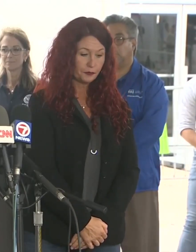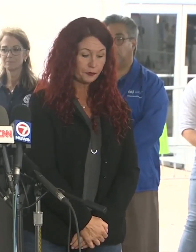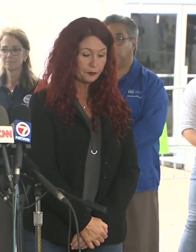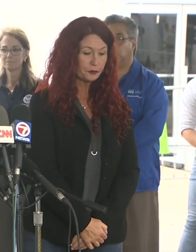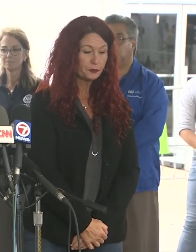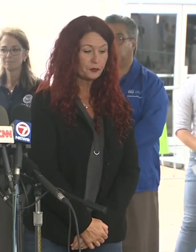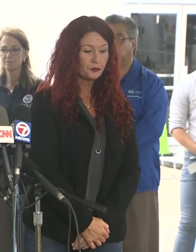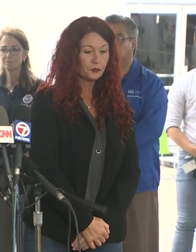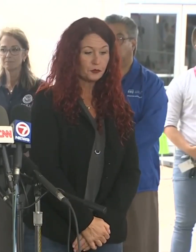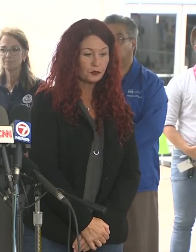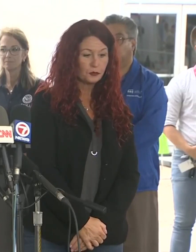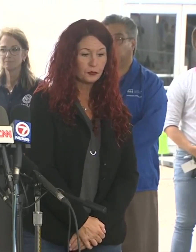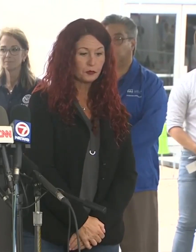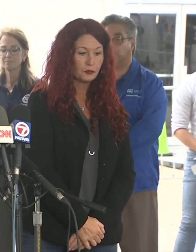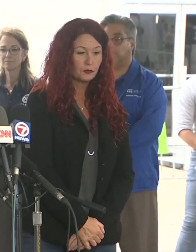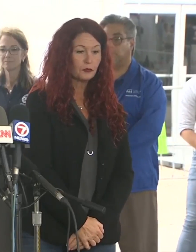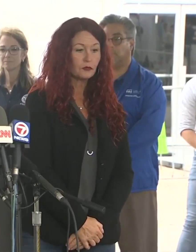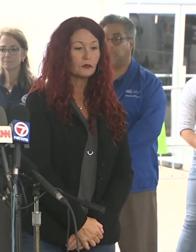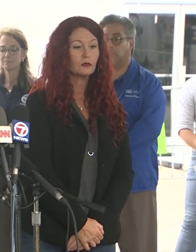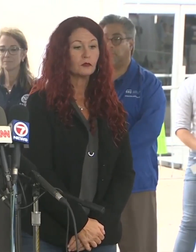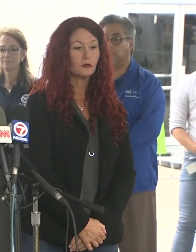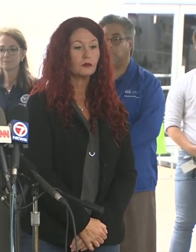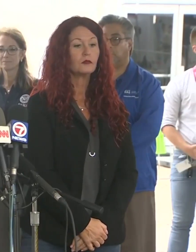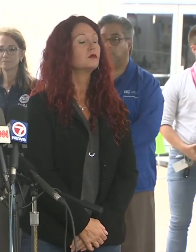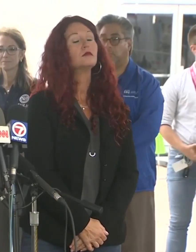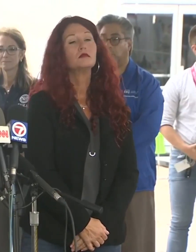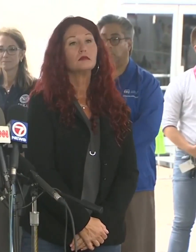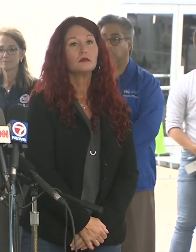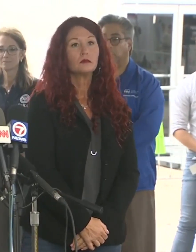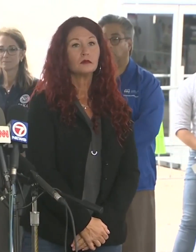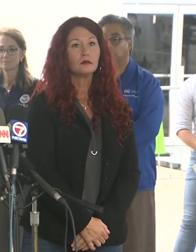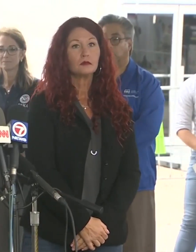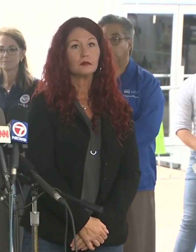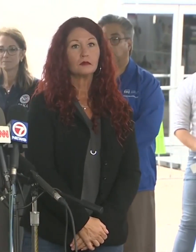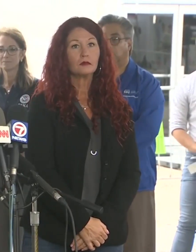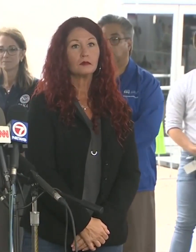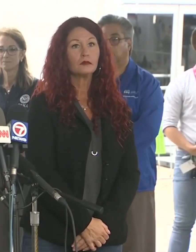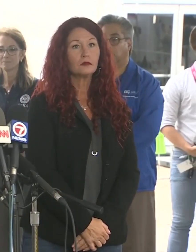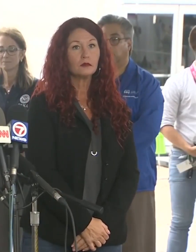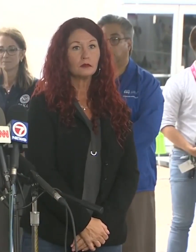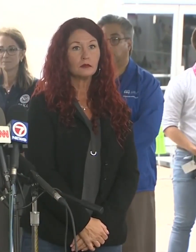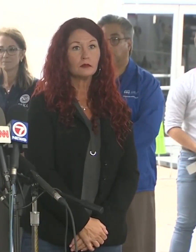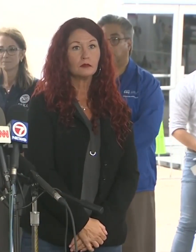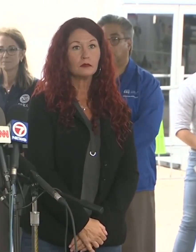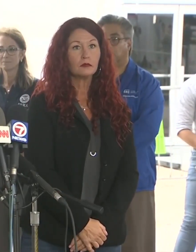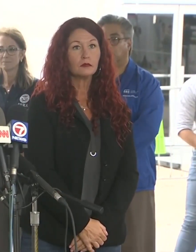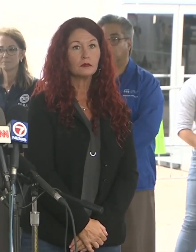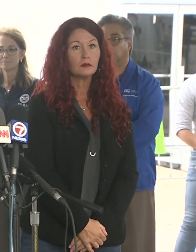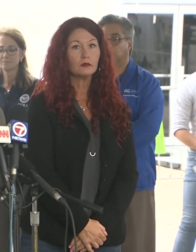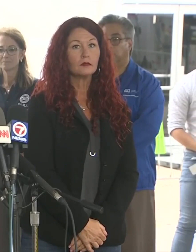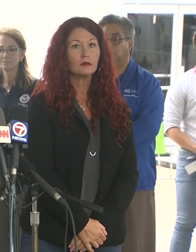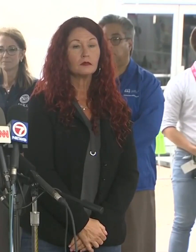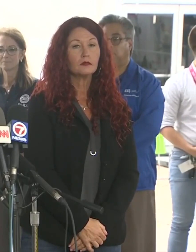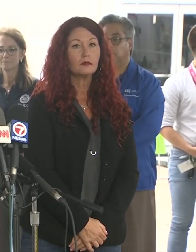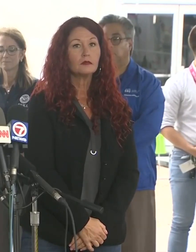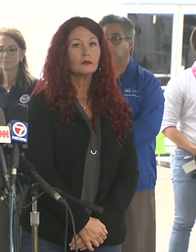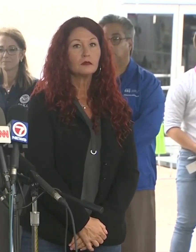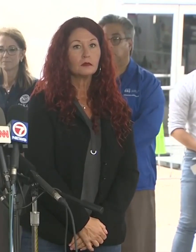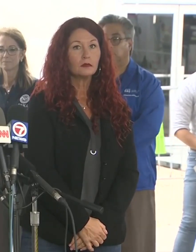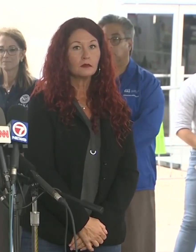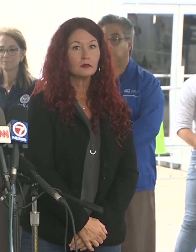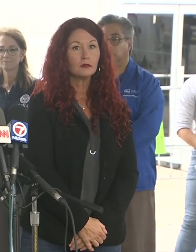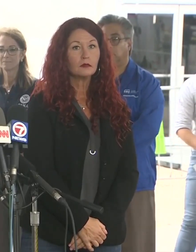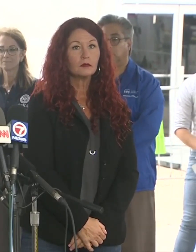stop a little more than two hours before this afternoon for rayons and rafagas of wind of more than